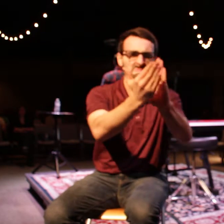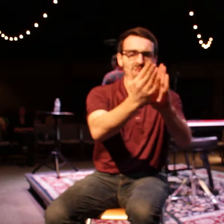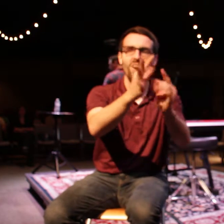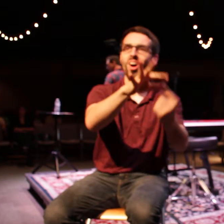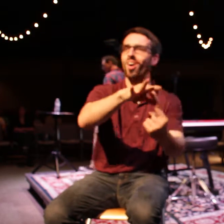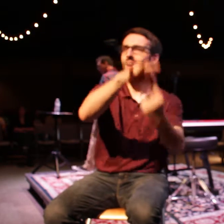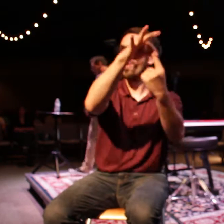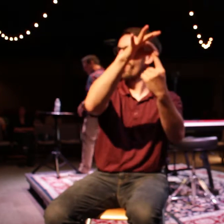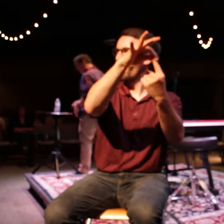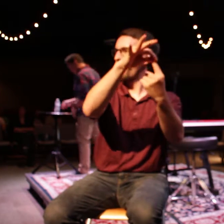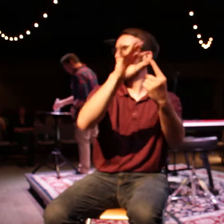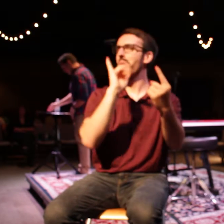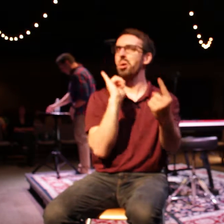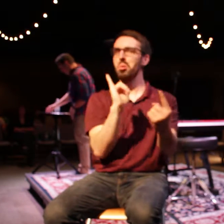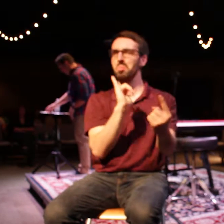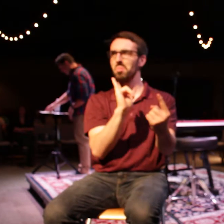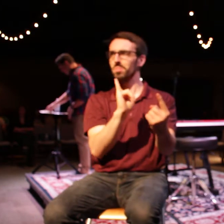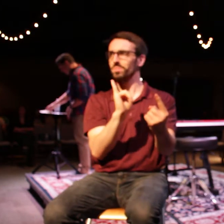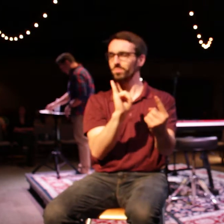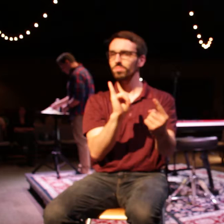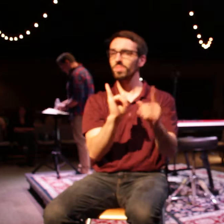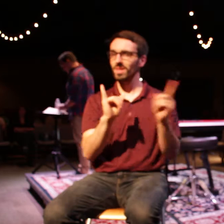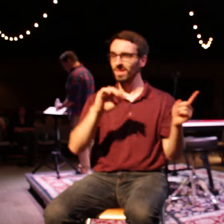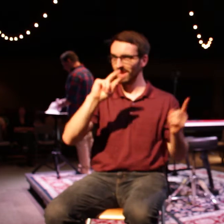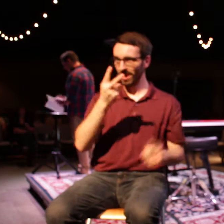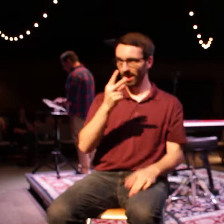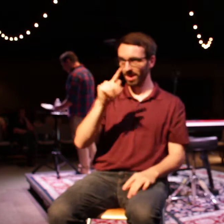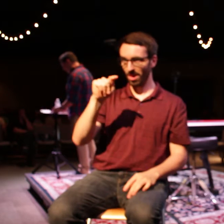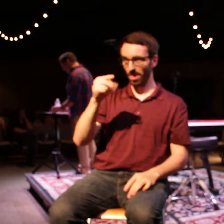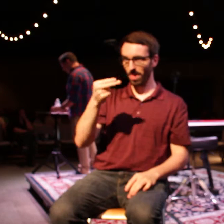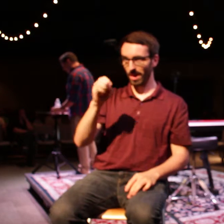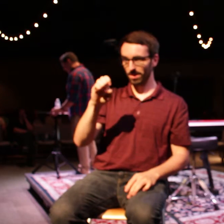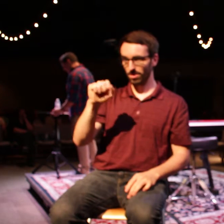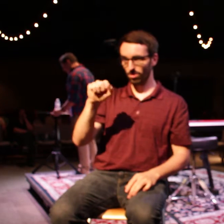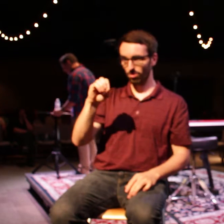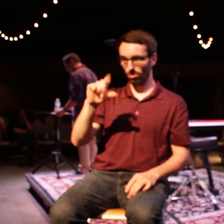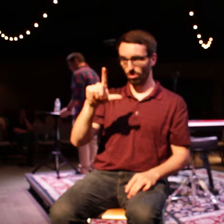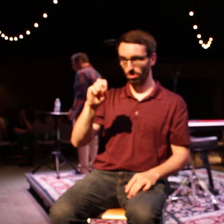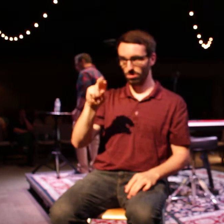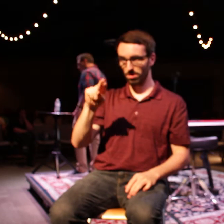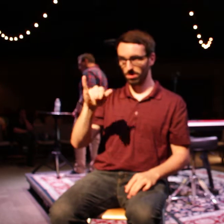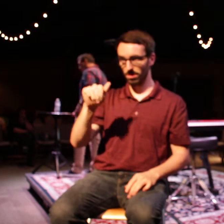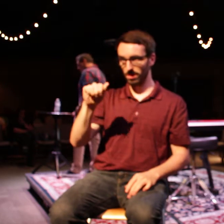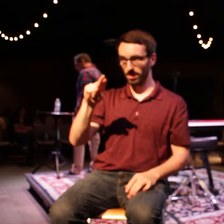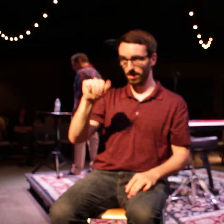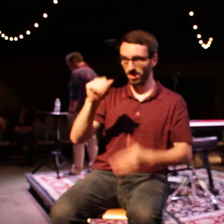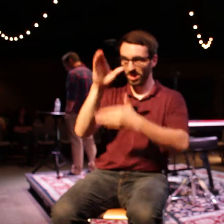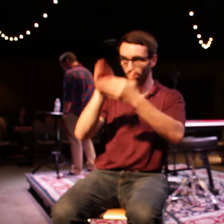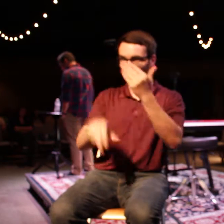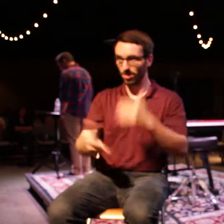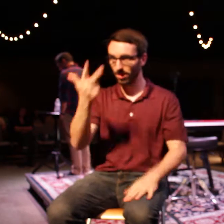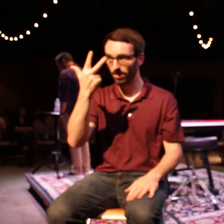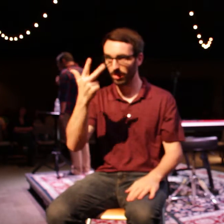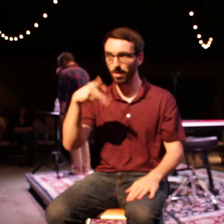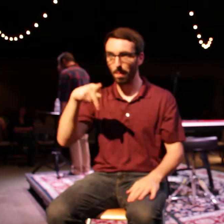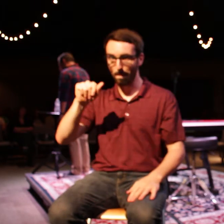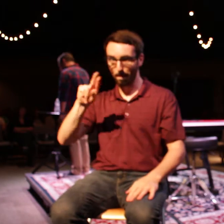Let's take a look. This is 2 Thessalonians chapter 3. Paul says these words, And now,